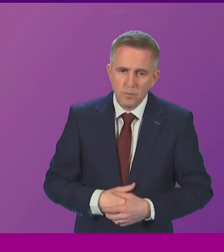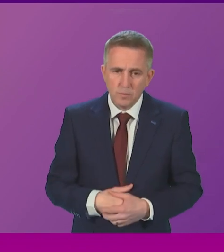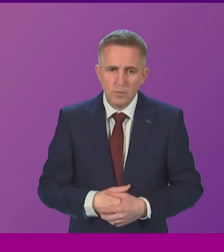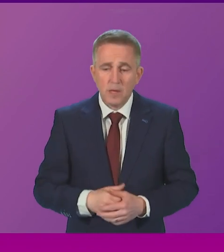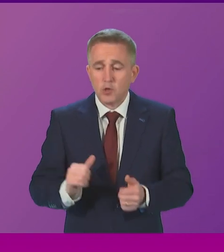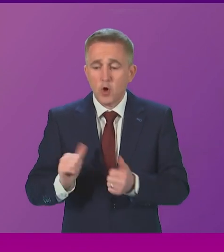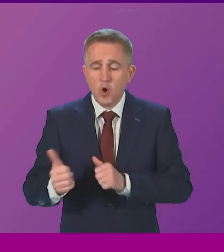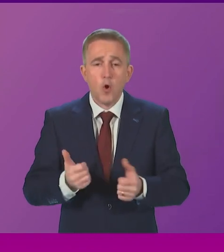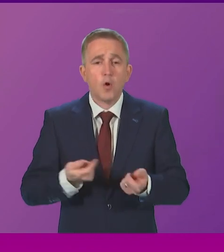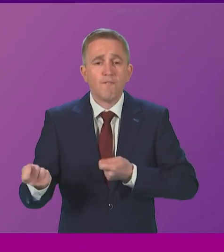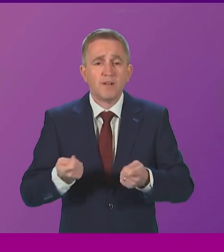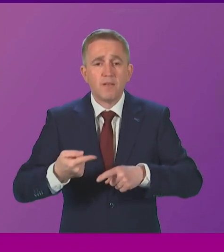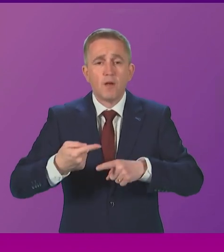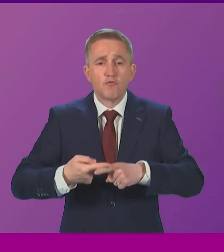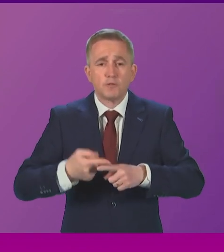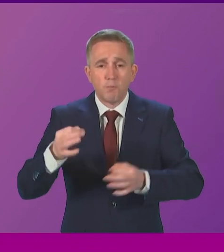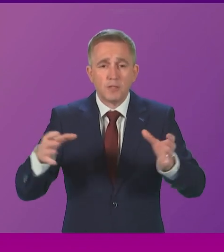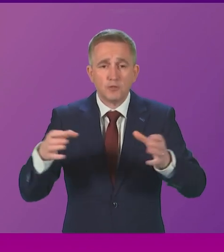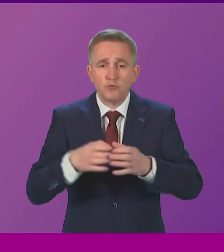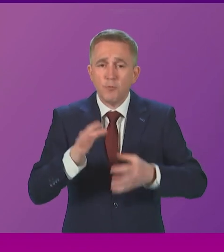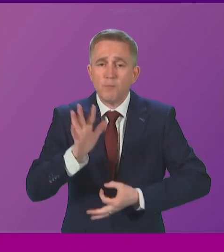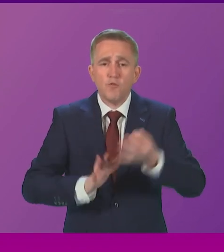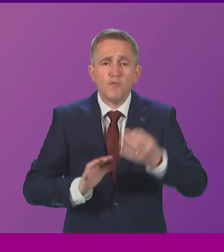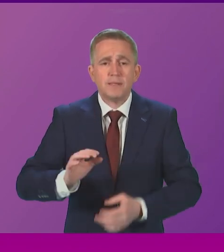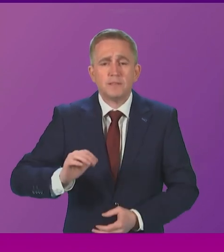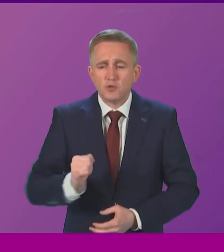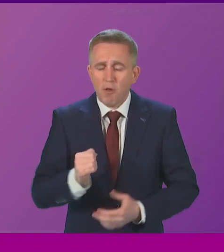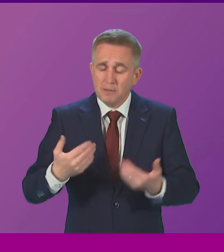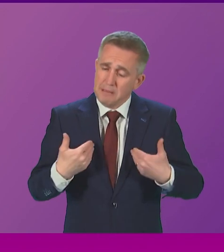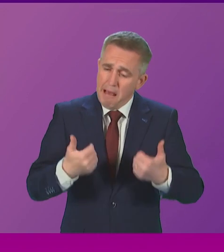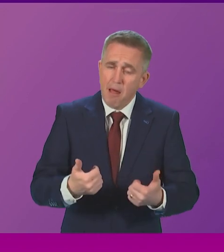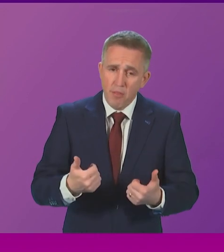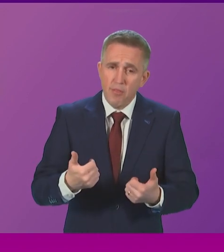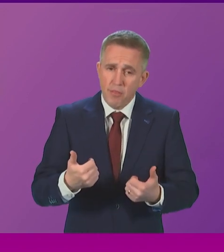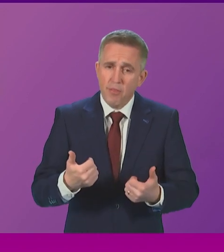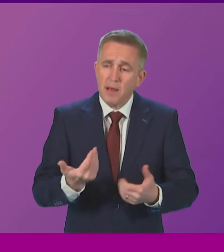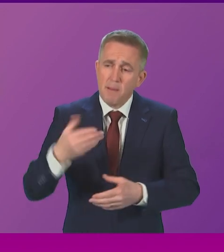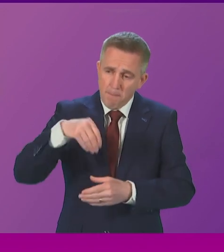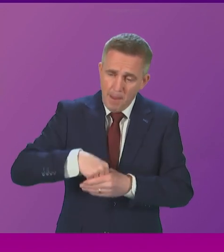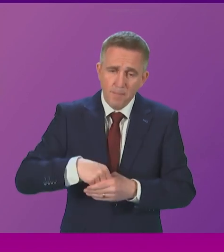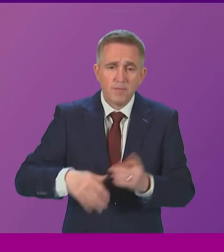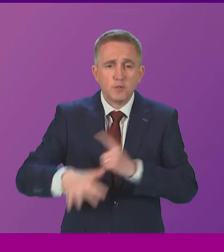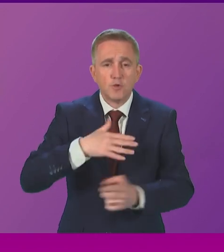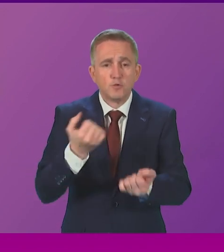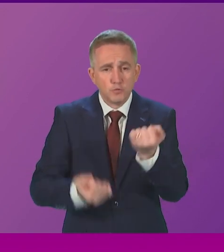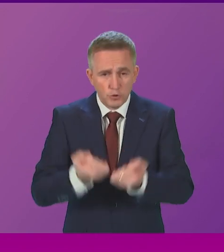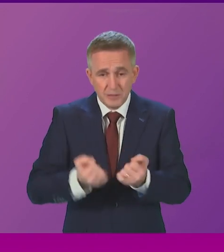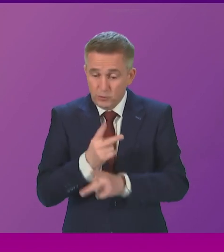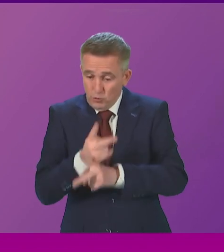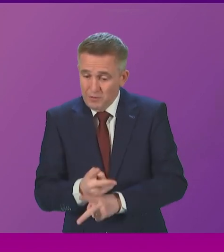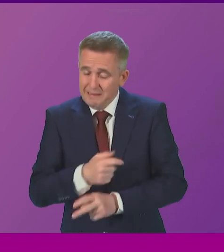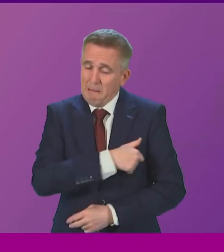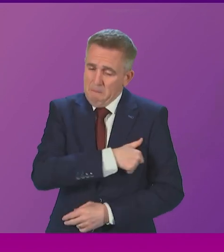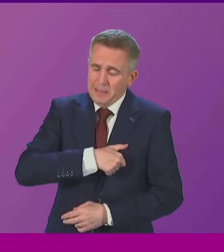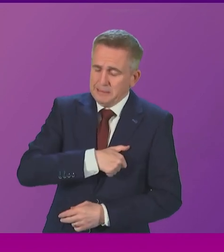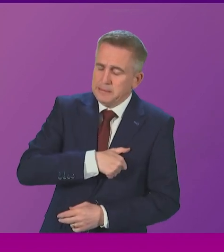-convener of the Cross Party Group on Improving Scotland's Health and as a member of the Social Justice and Social Security Committee, I am